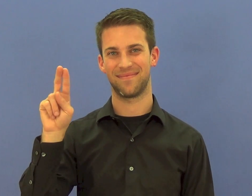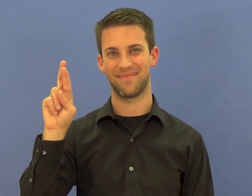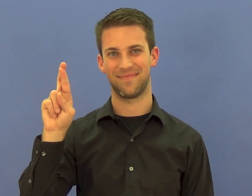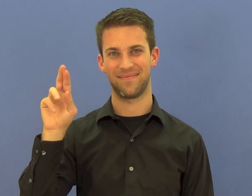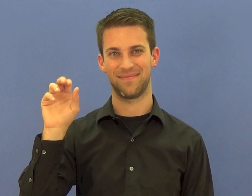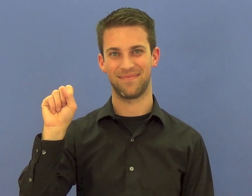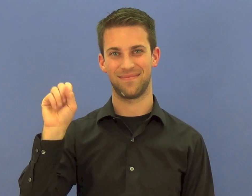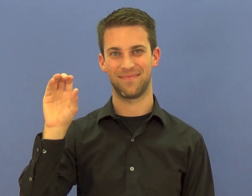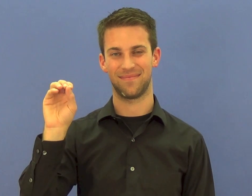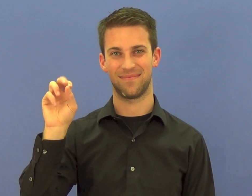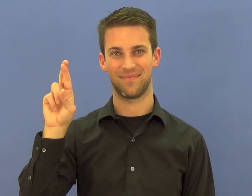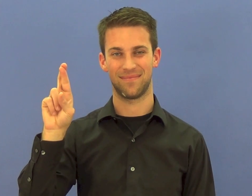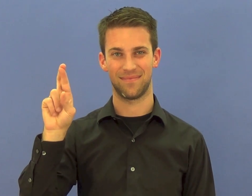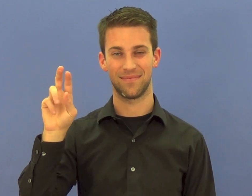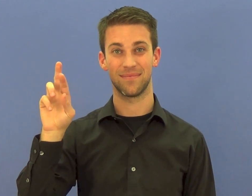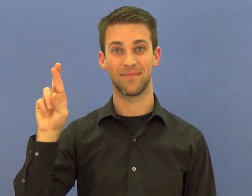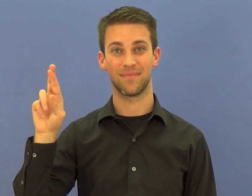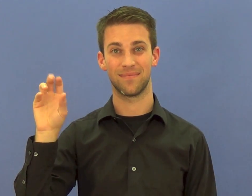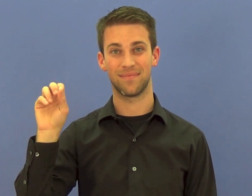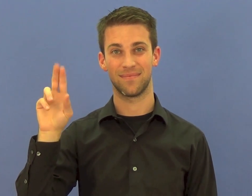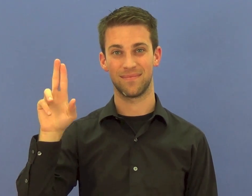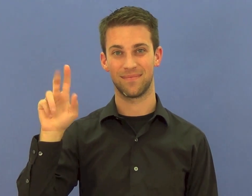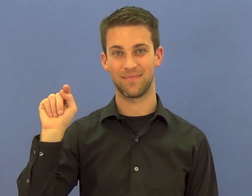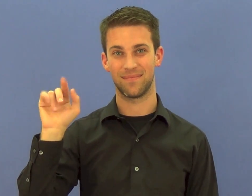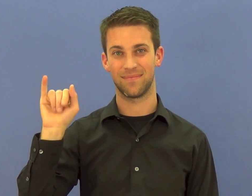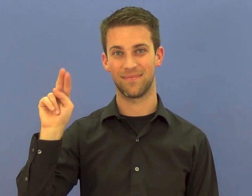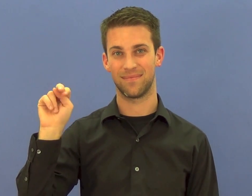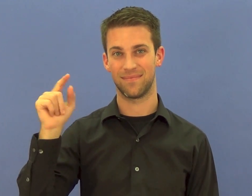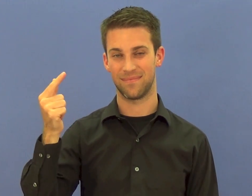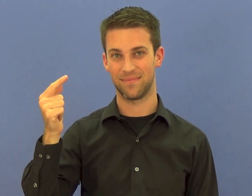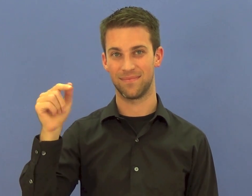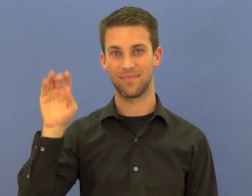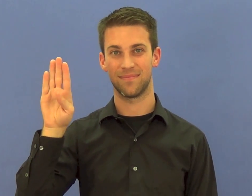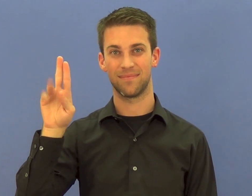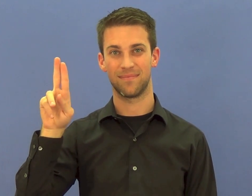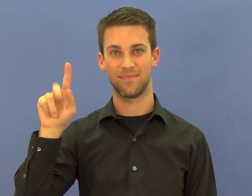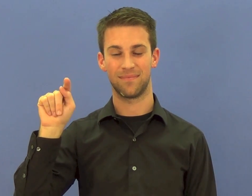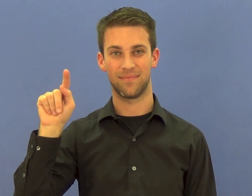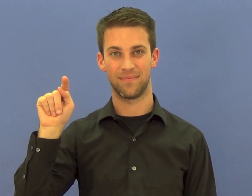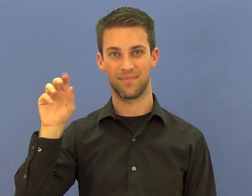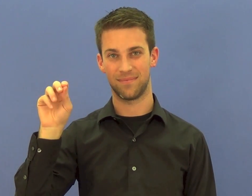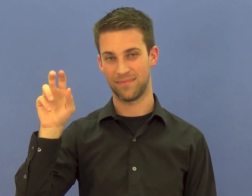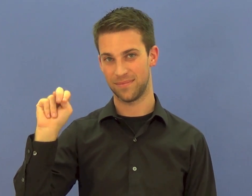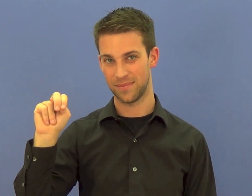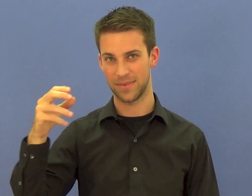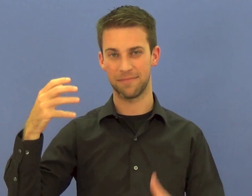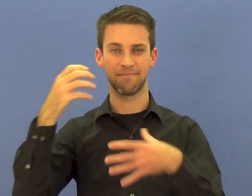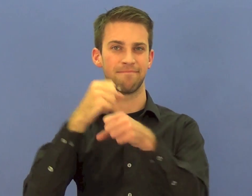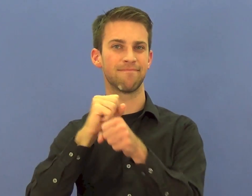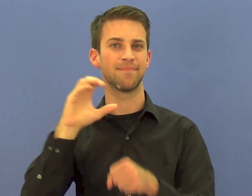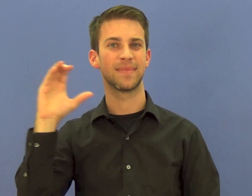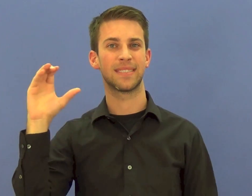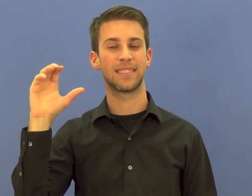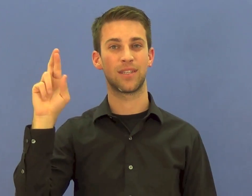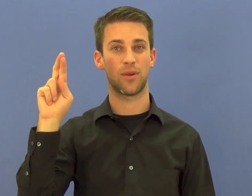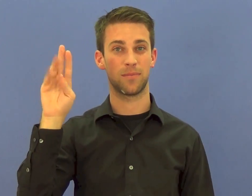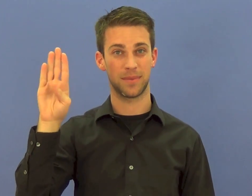Cursor routing button. Signed, CRB.